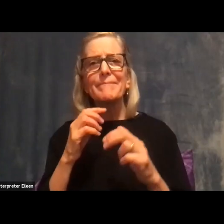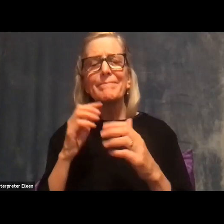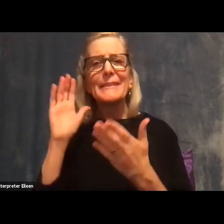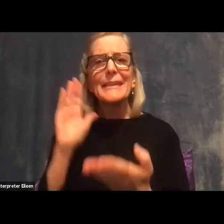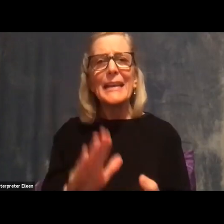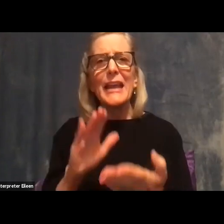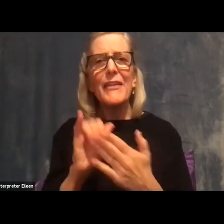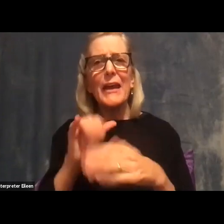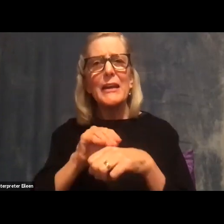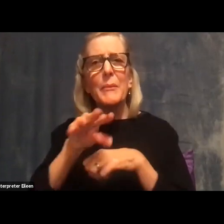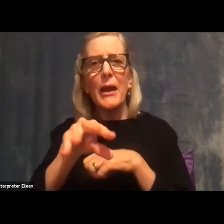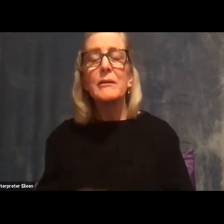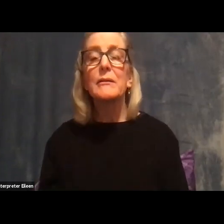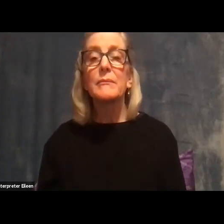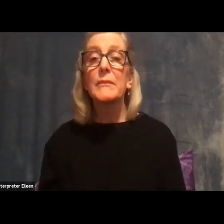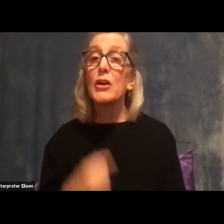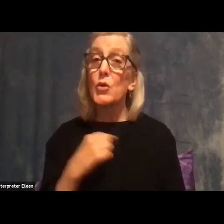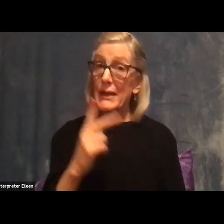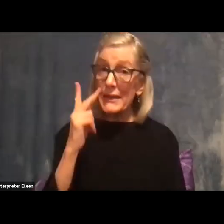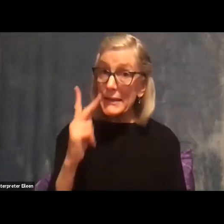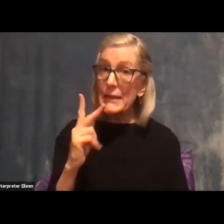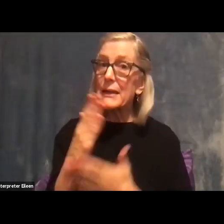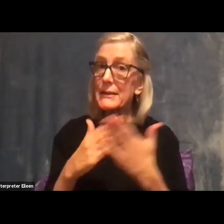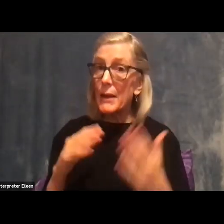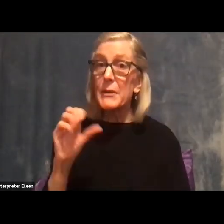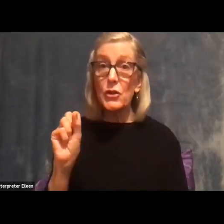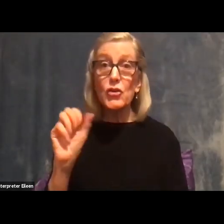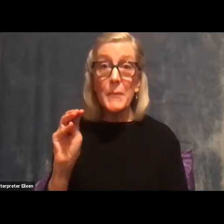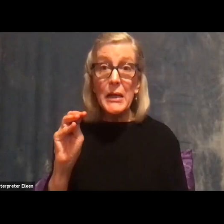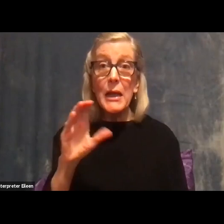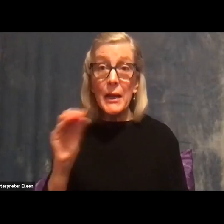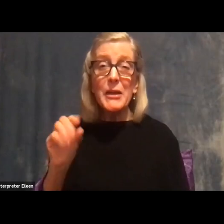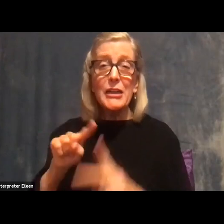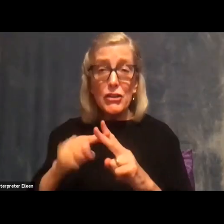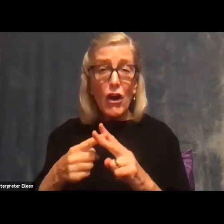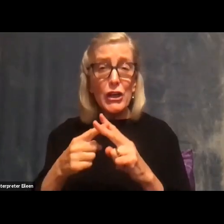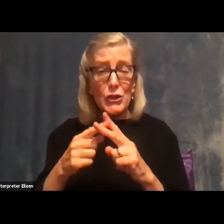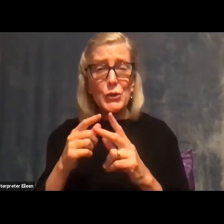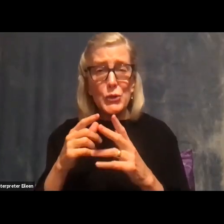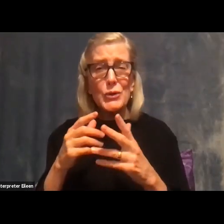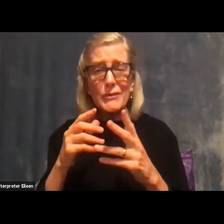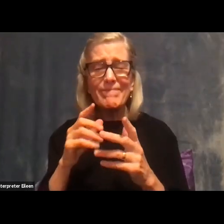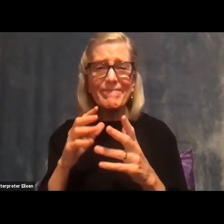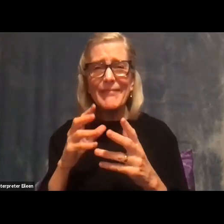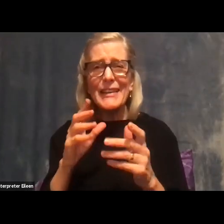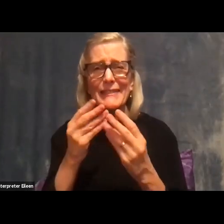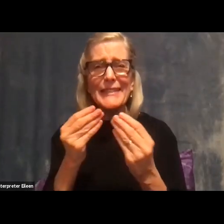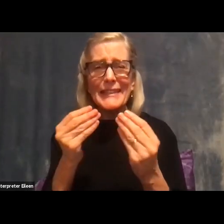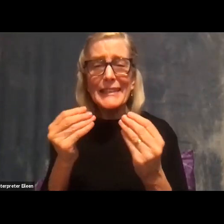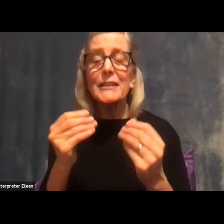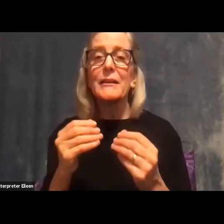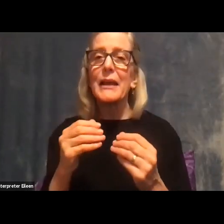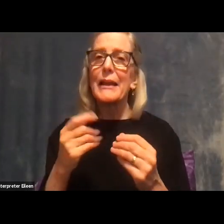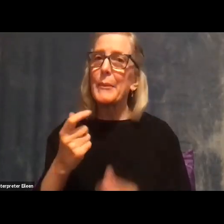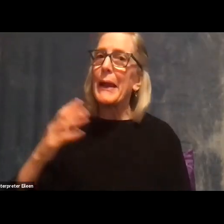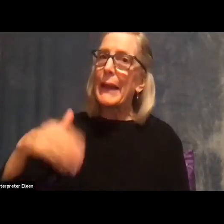some social media companies starting to do a little bit. They, I mean, they've been very late to the game, but they're, you know, requiring that you read an article